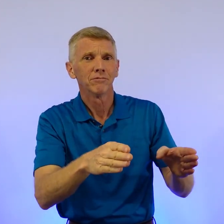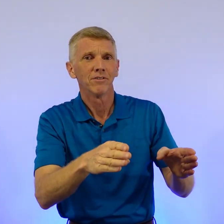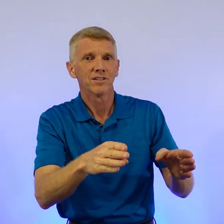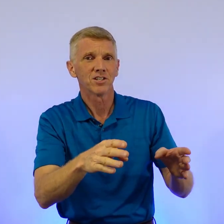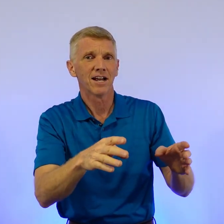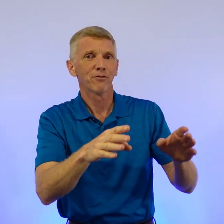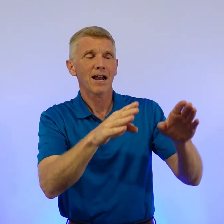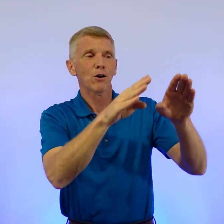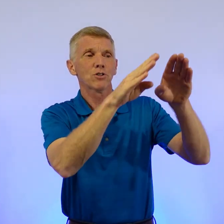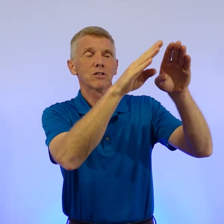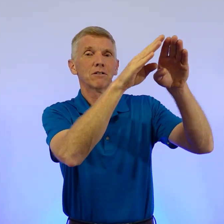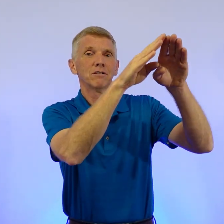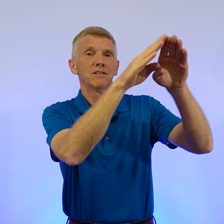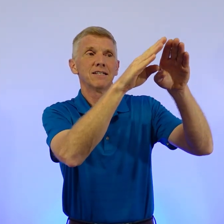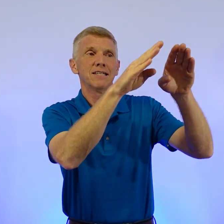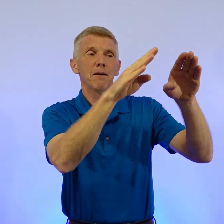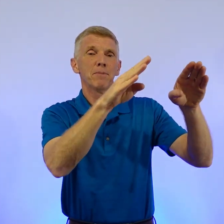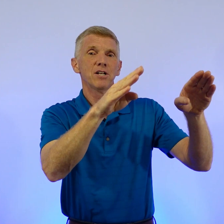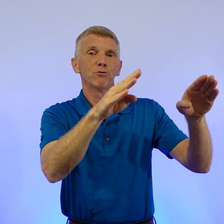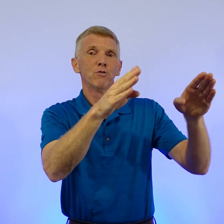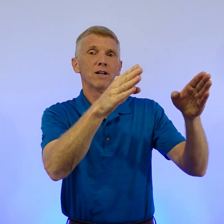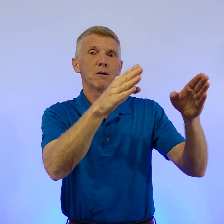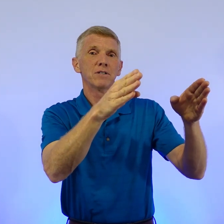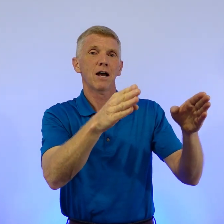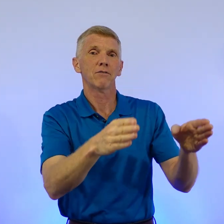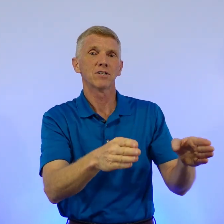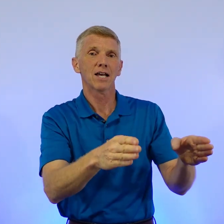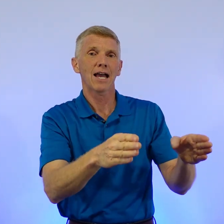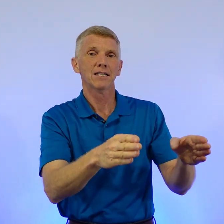It's the sign for house. See that peaked roof and it comes down on the sides?